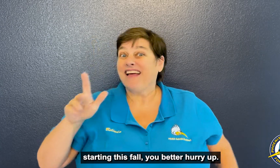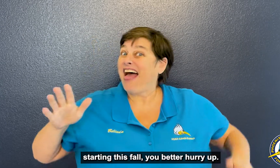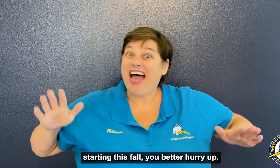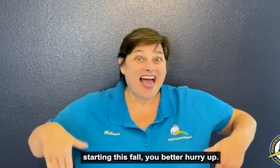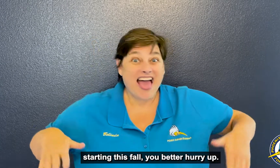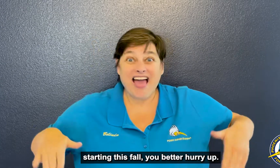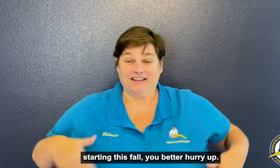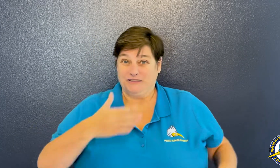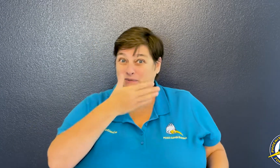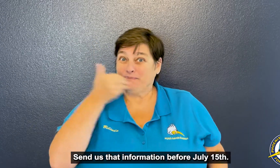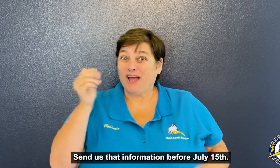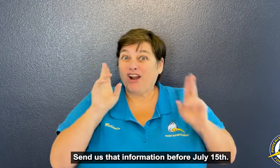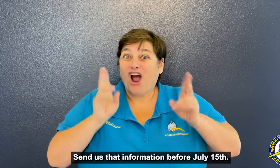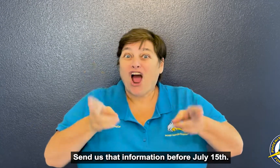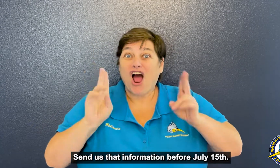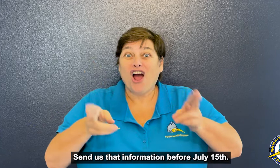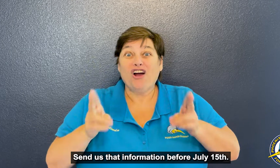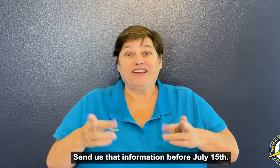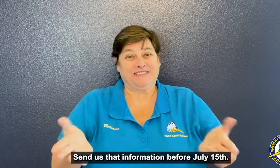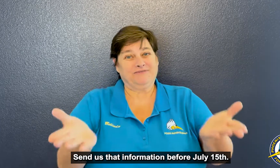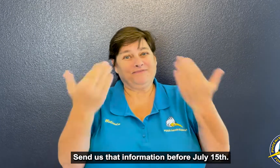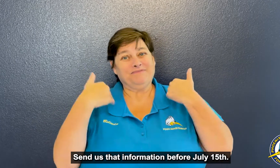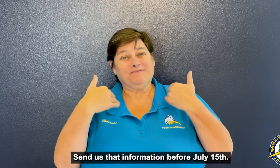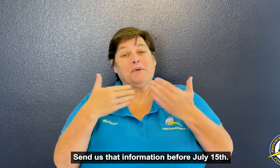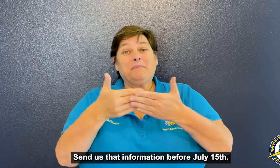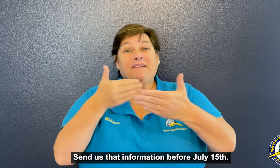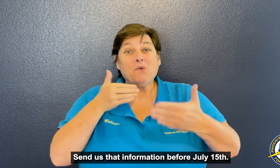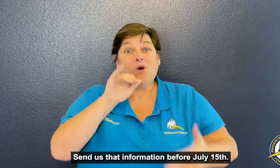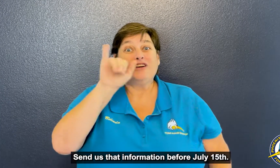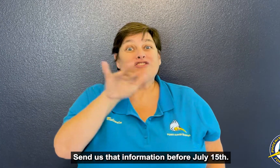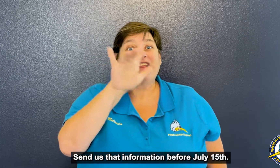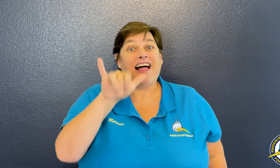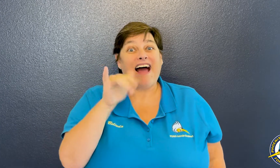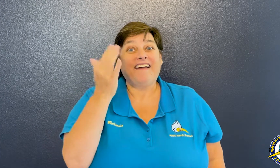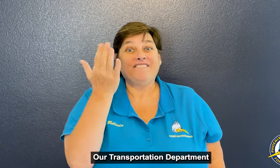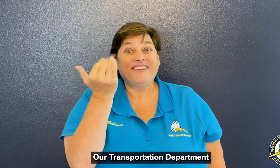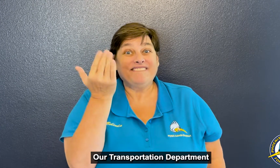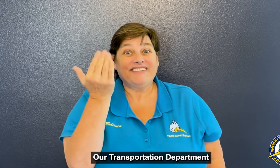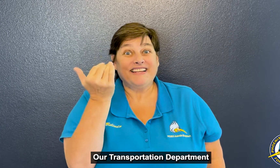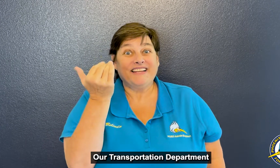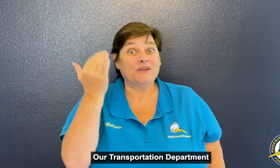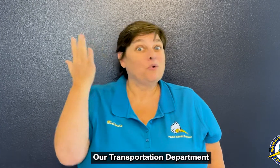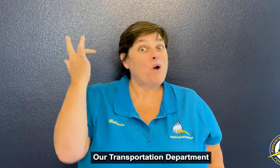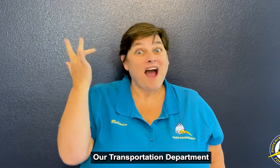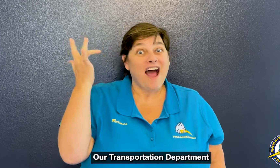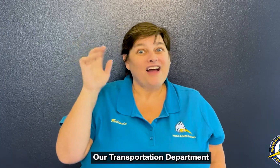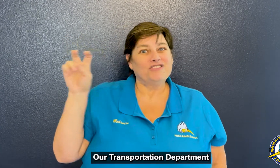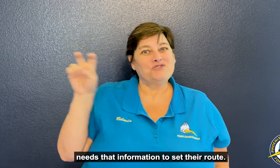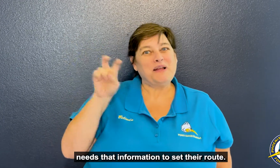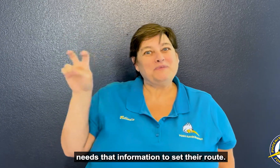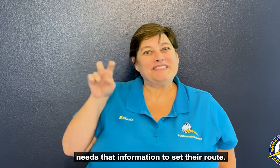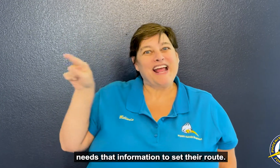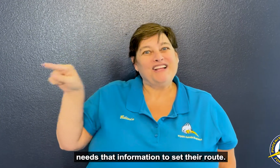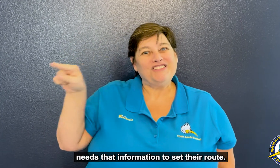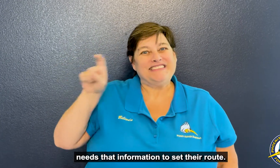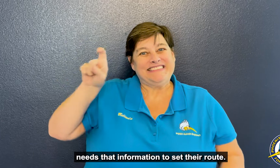better hurry up. Send us that information before July 15th. Our transportation department needs that information